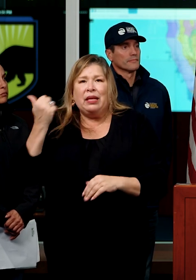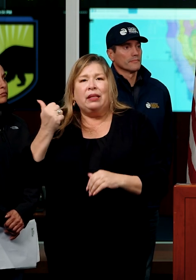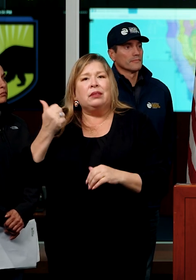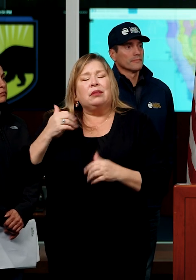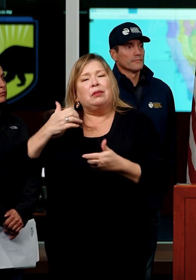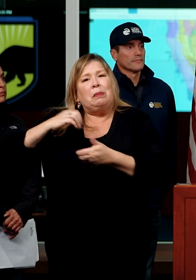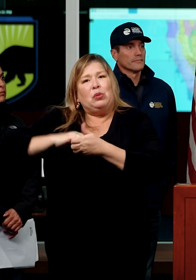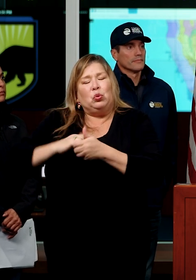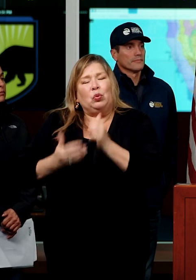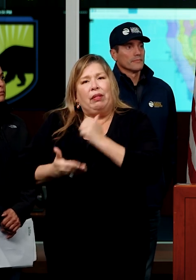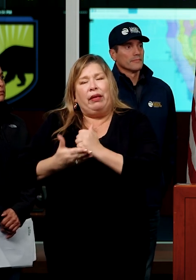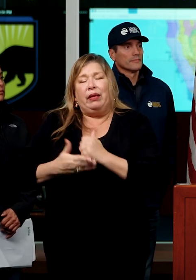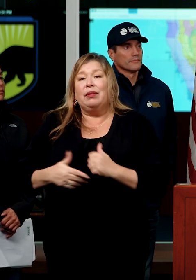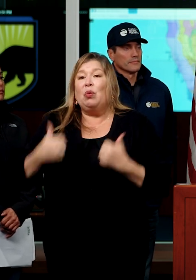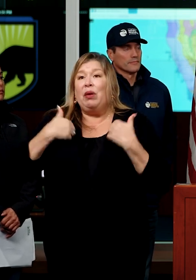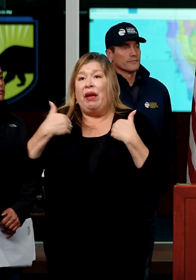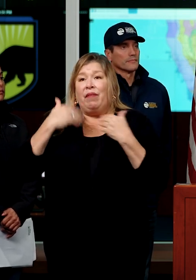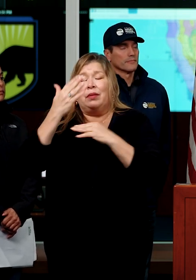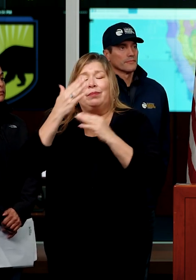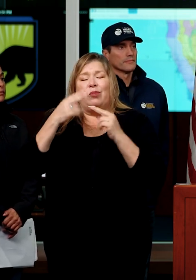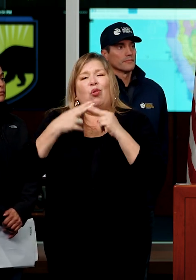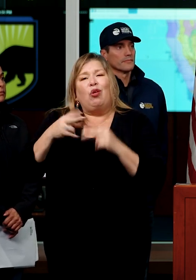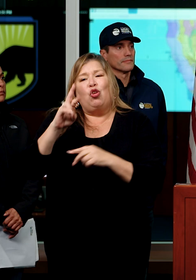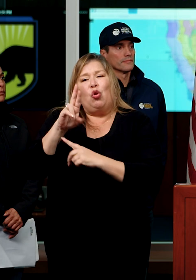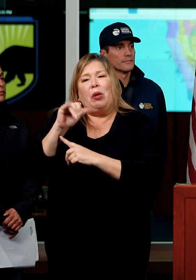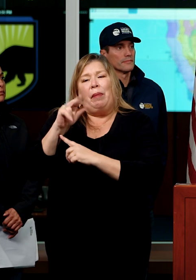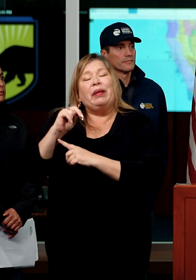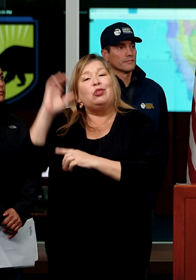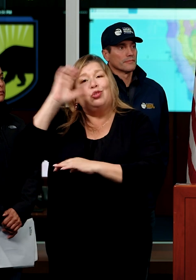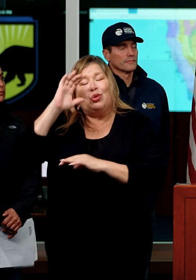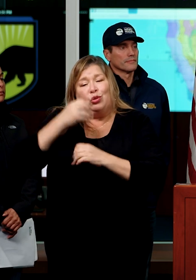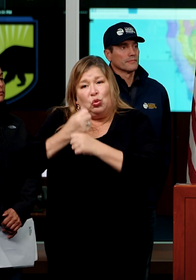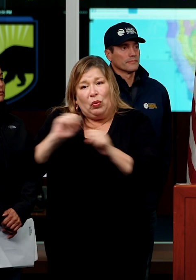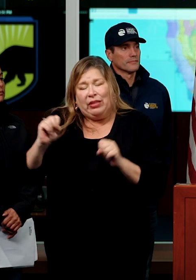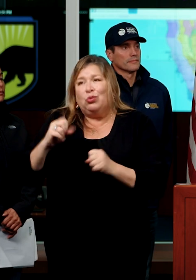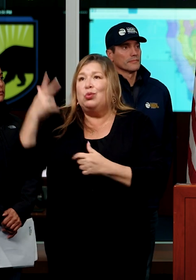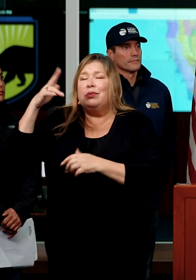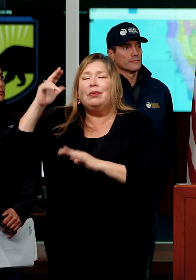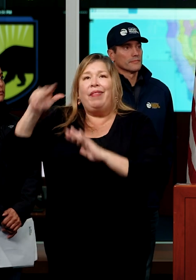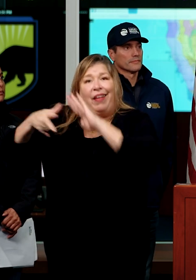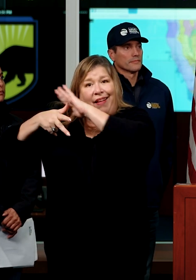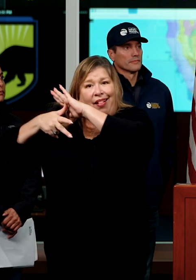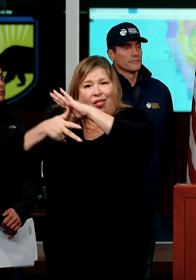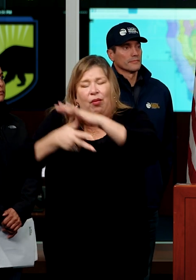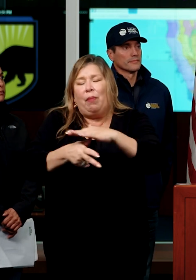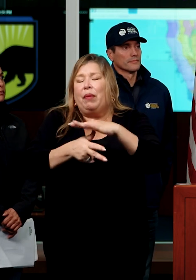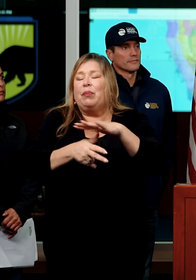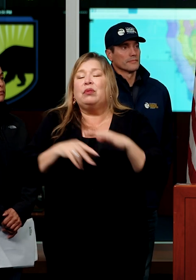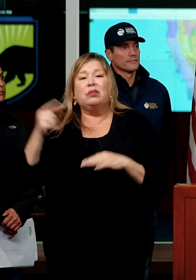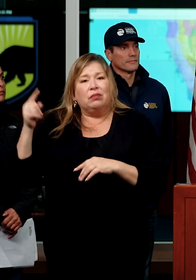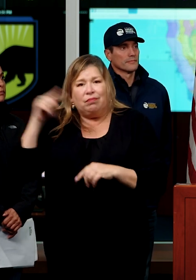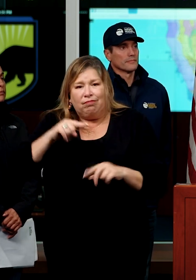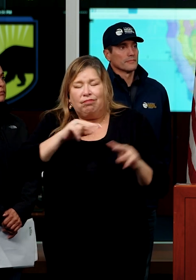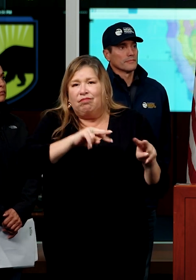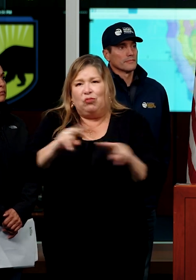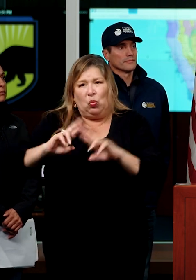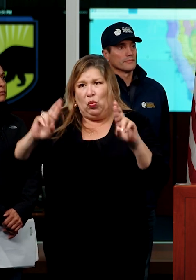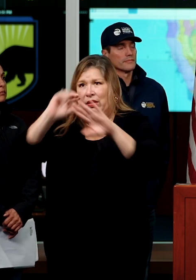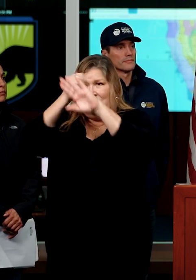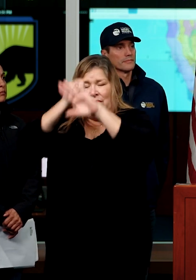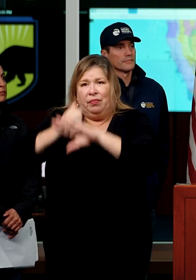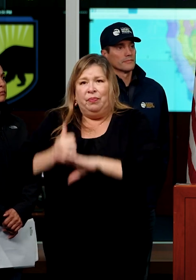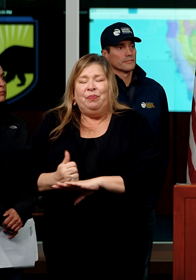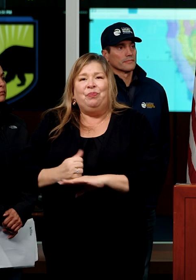search and rescue, uh, teams out in addition to the helicopters and the other resources, uh, that were advanced. You heard Cal Tran, uh,